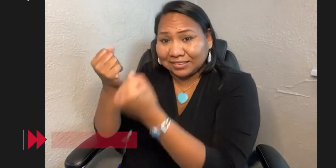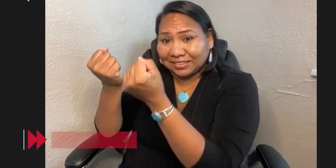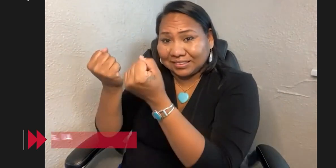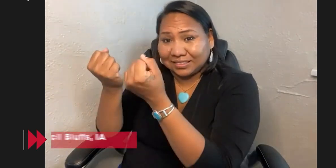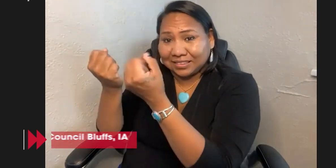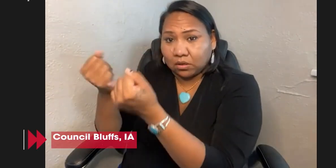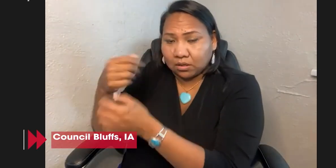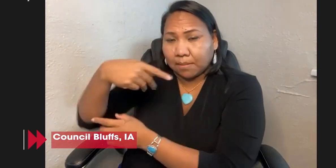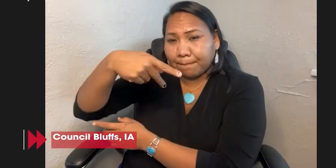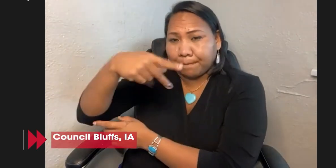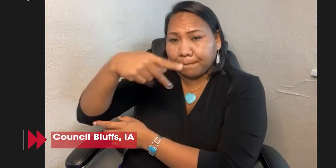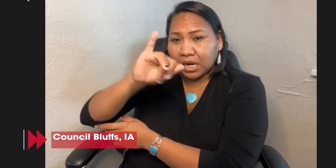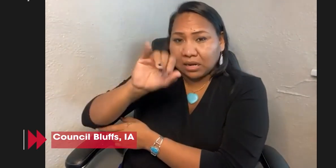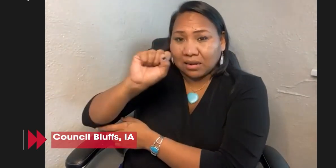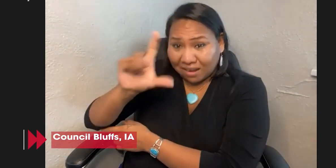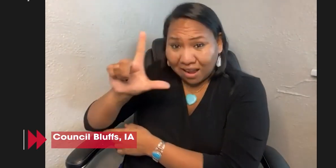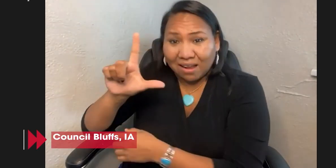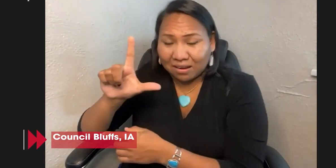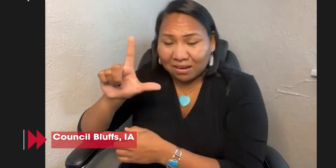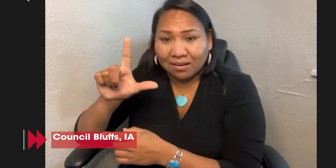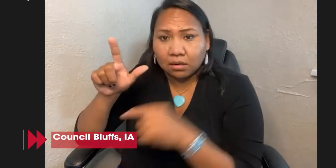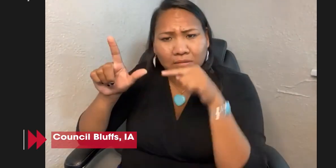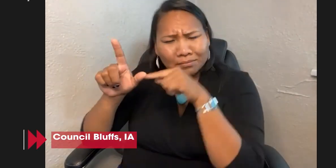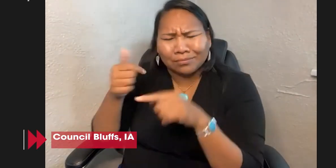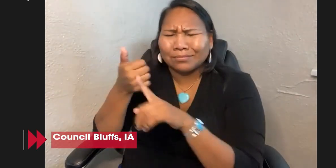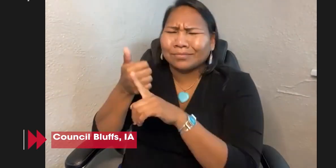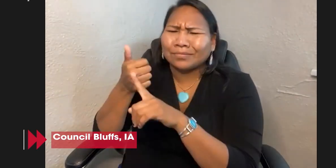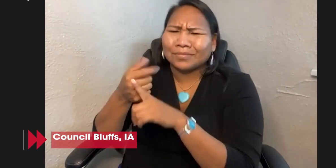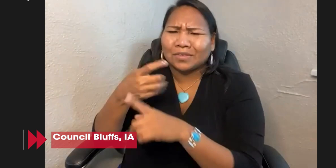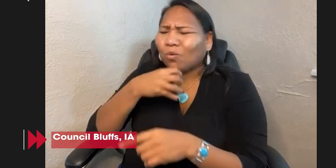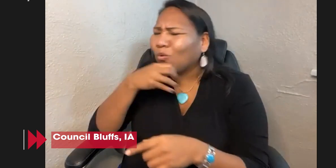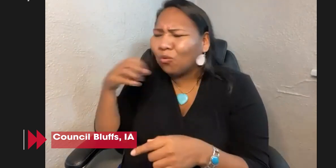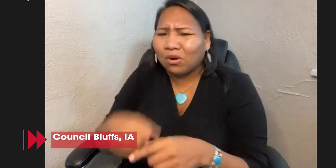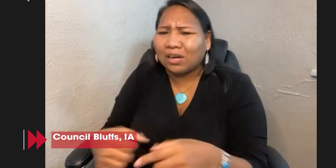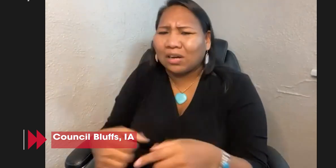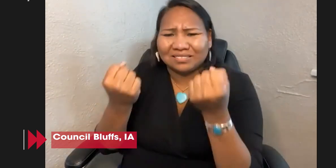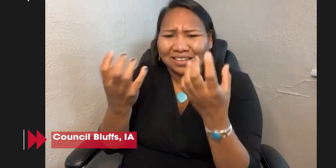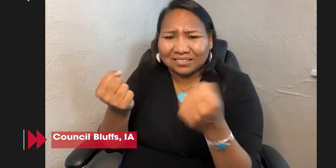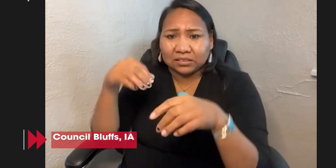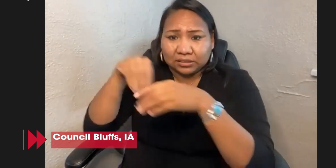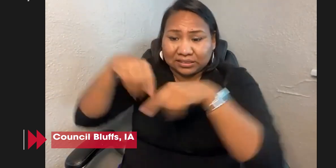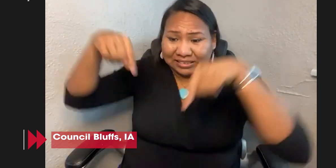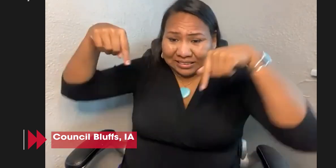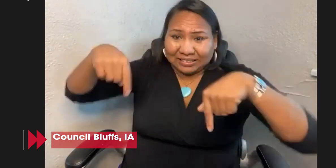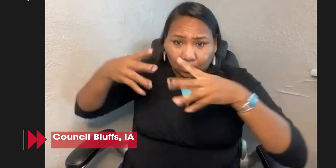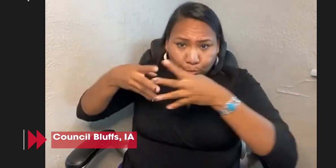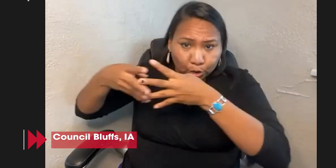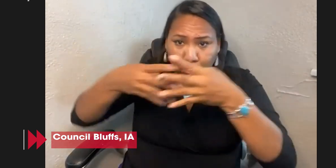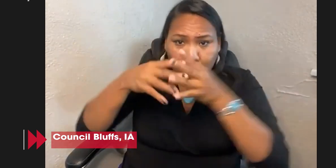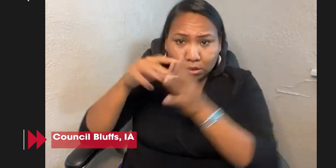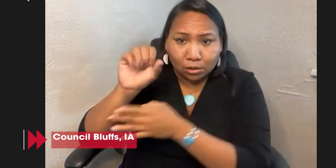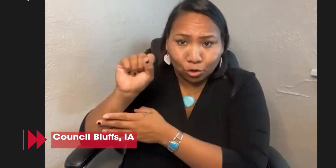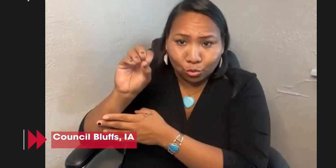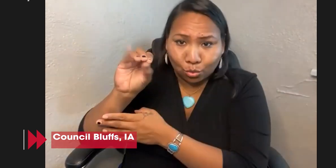Even like our sign language, let me let me back up to that. Our sign language is based on Plains Indian Sign Language, PISL.